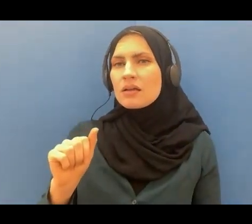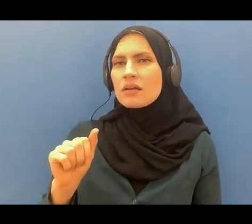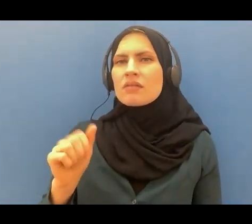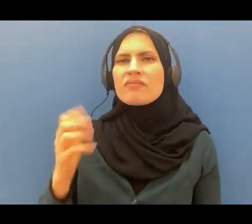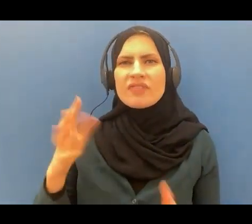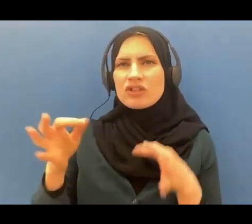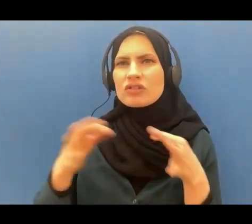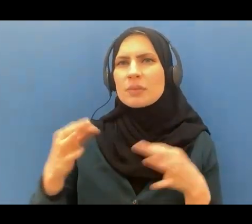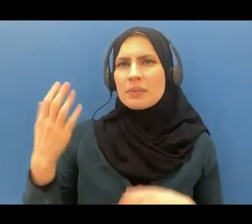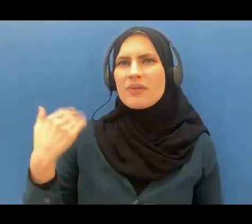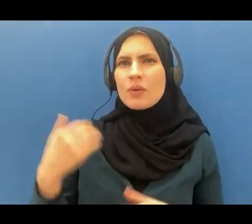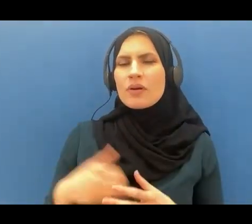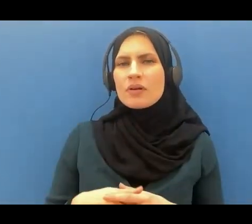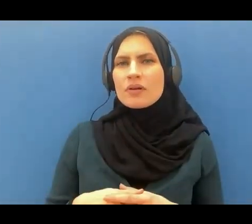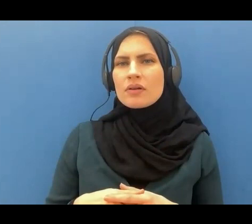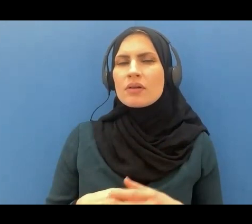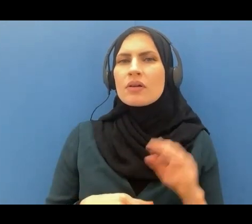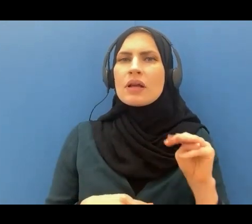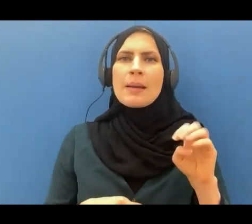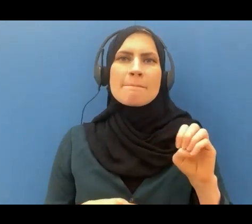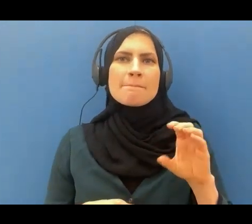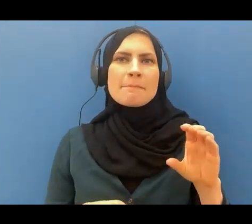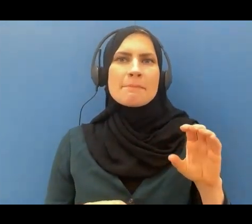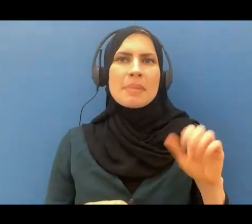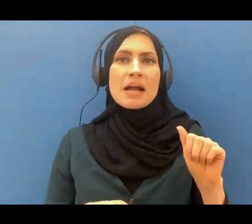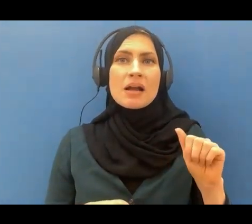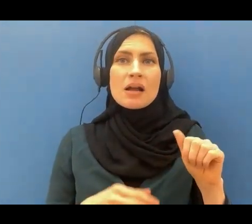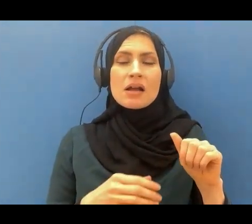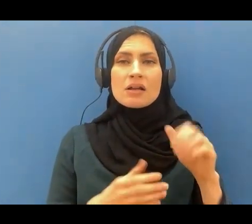the mekki surahs talk to us about mostly